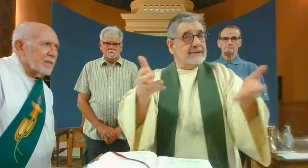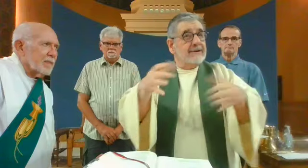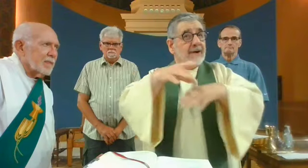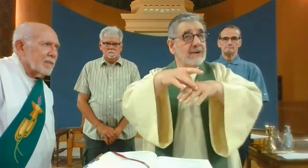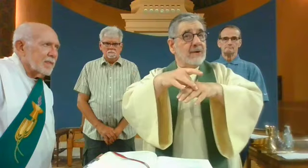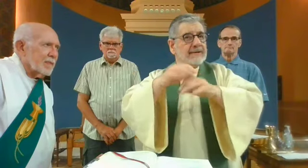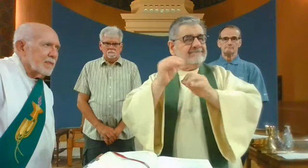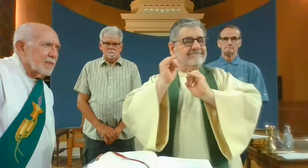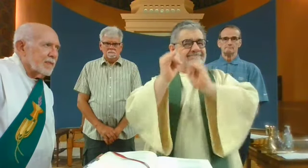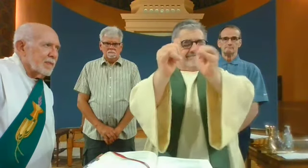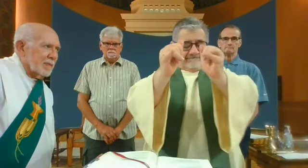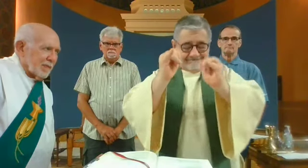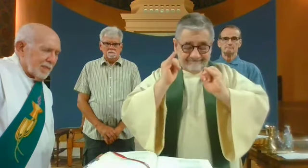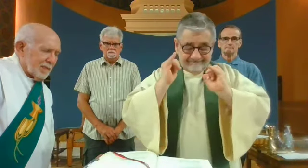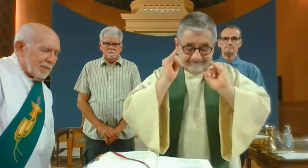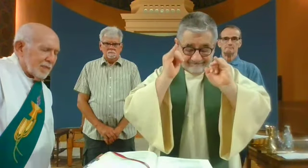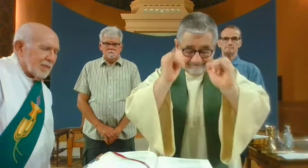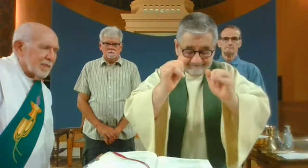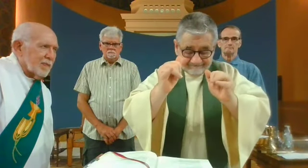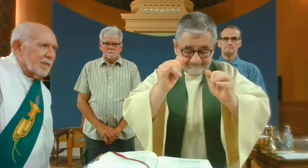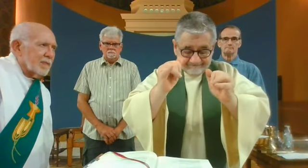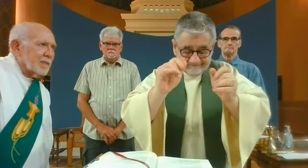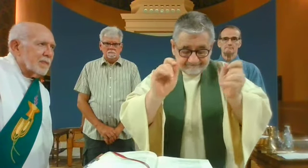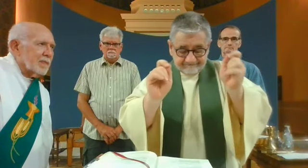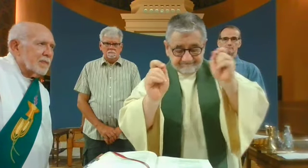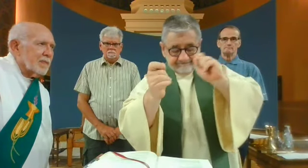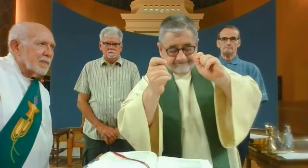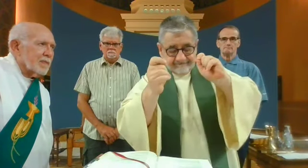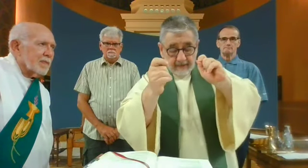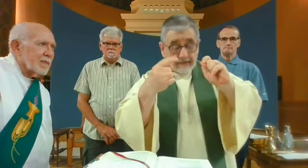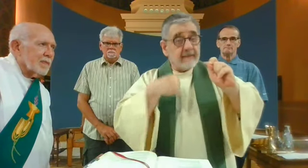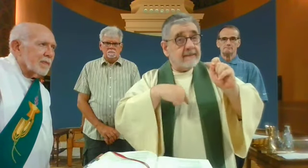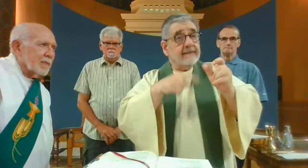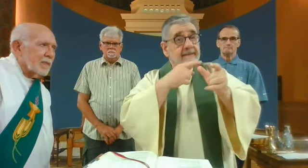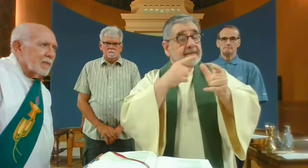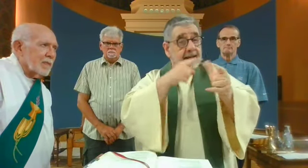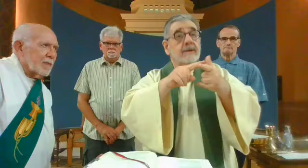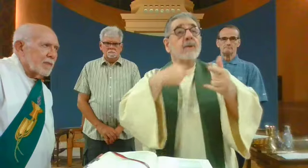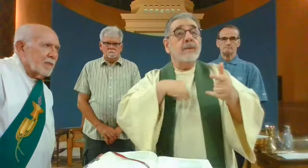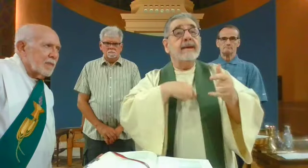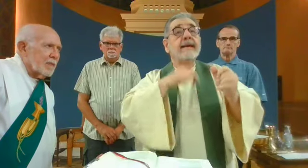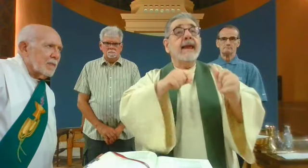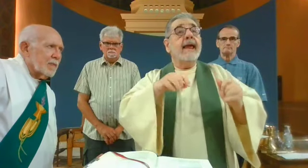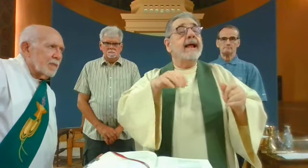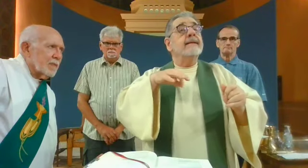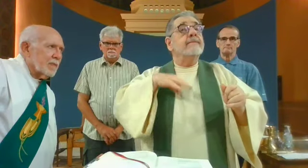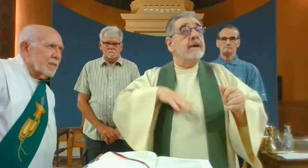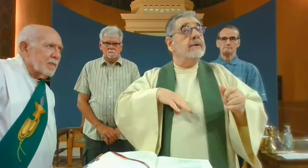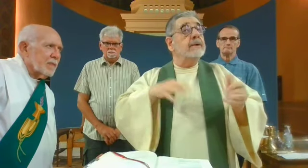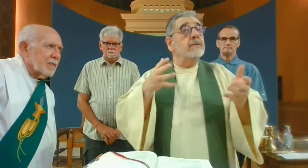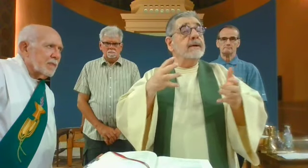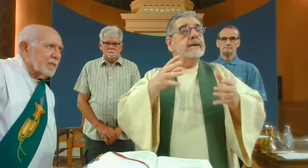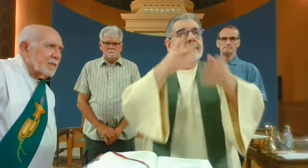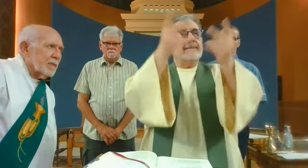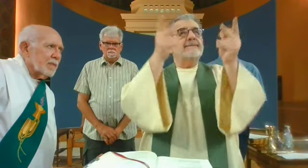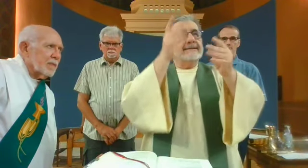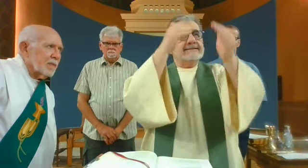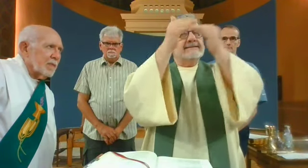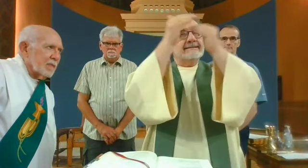that conformed to his image on earth, we may merit also to be his